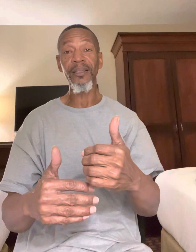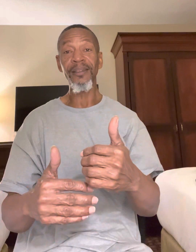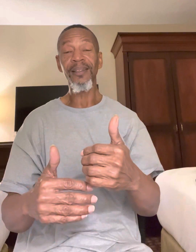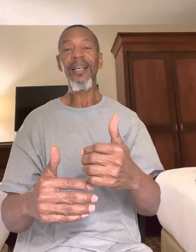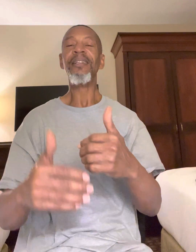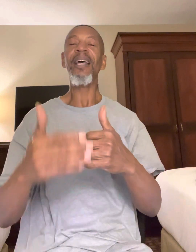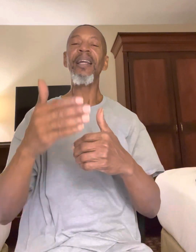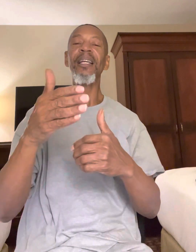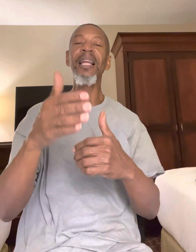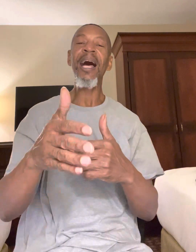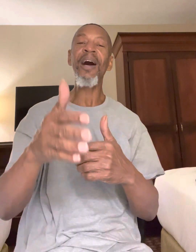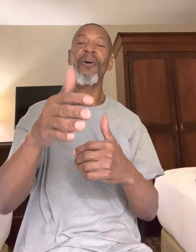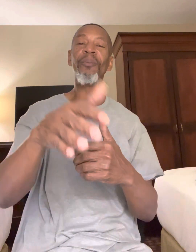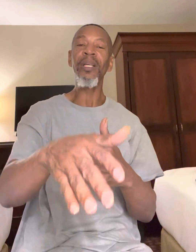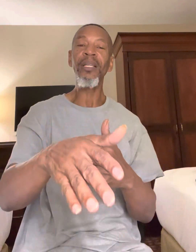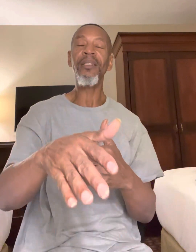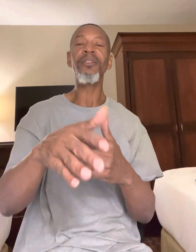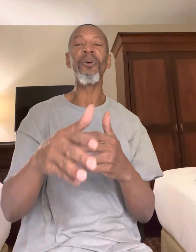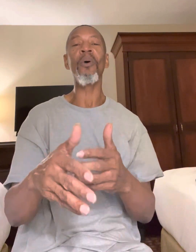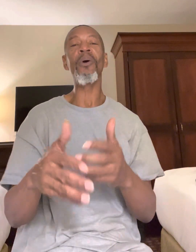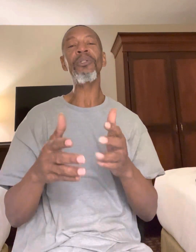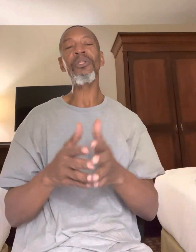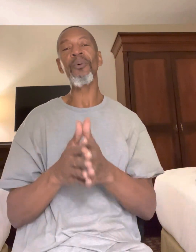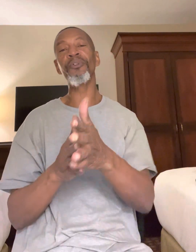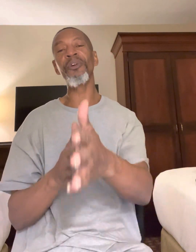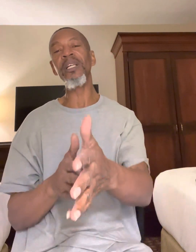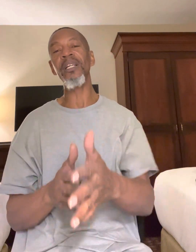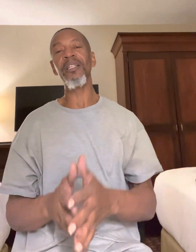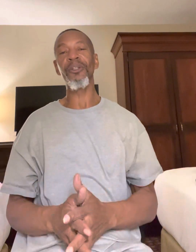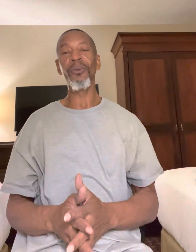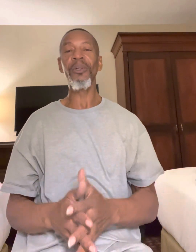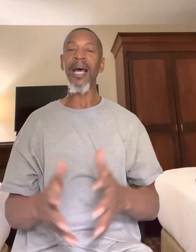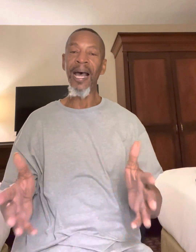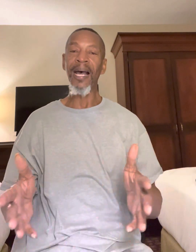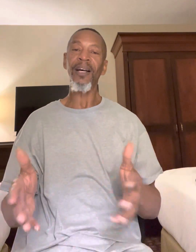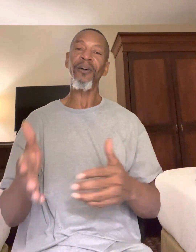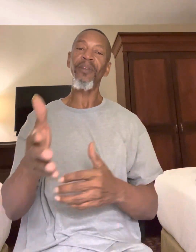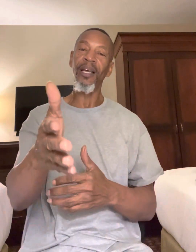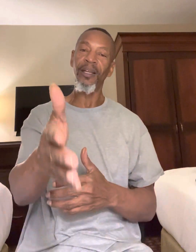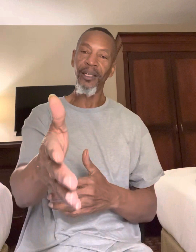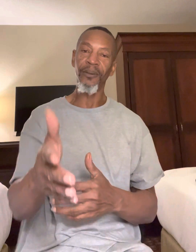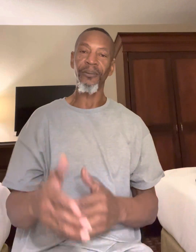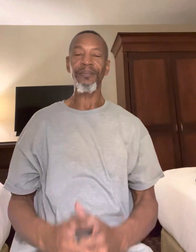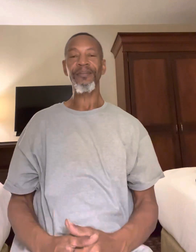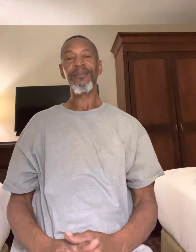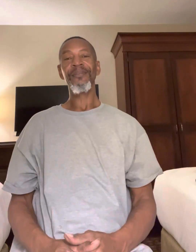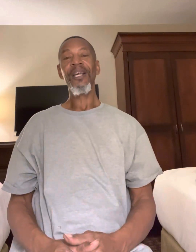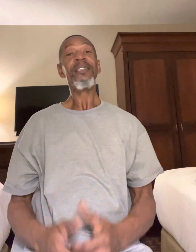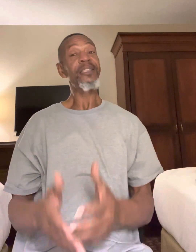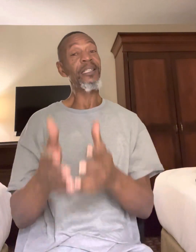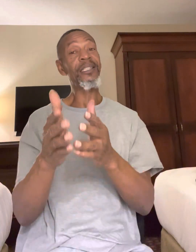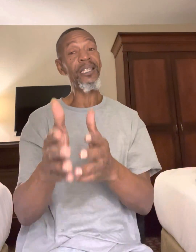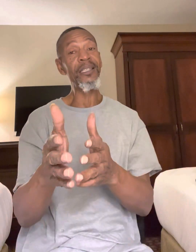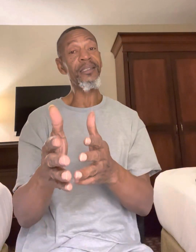that allowed me to walk so freely through the eye of that needle. See, Jesus